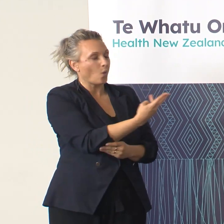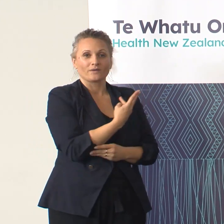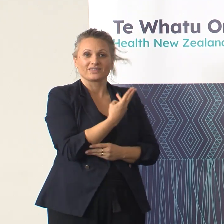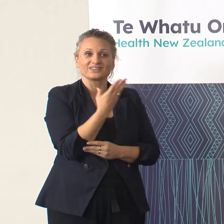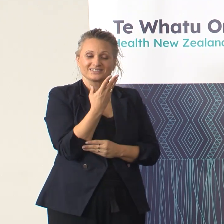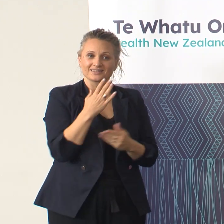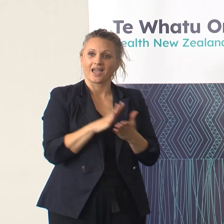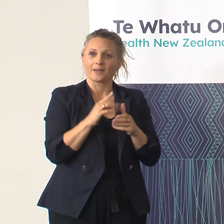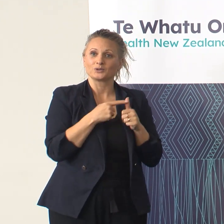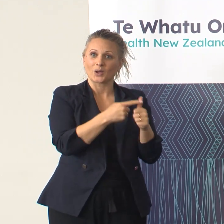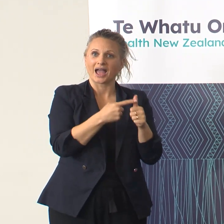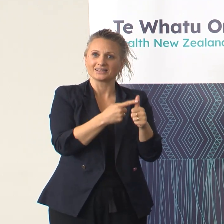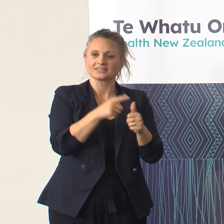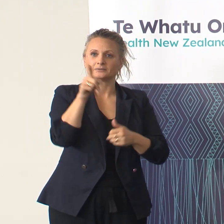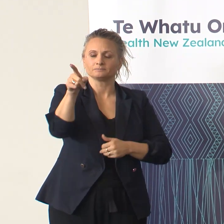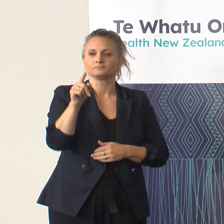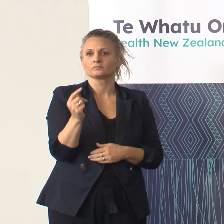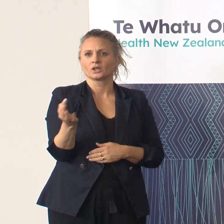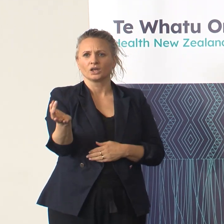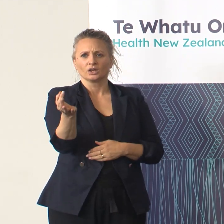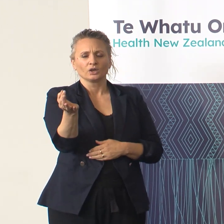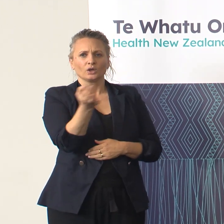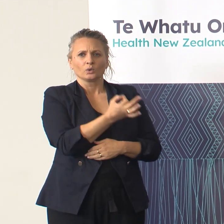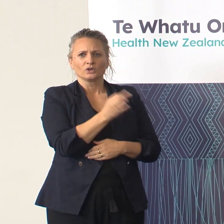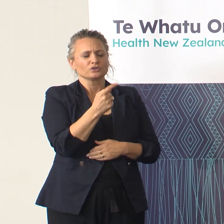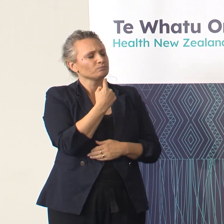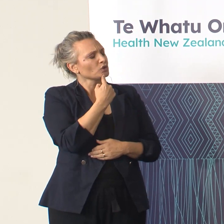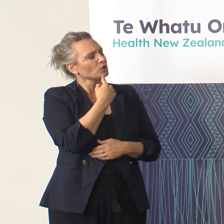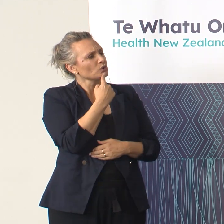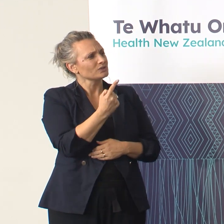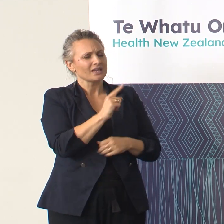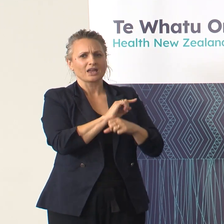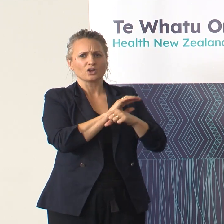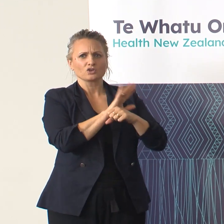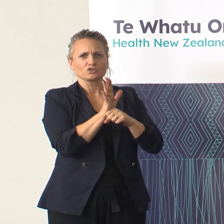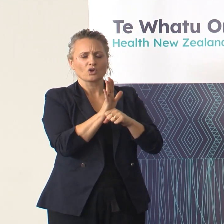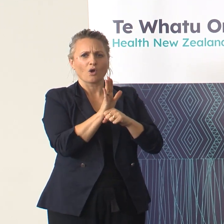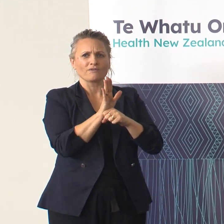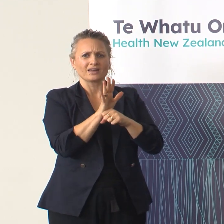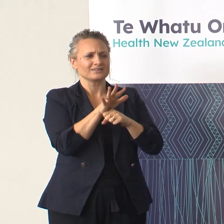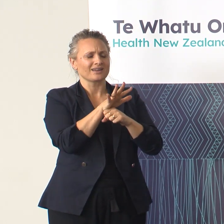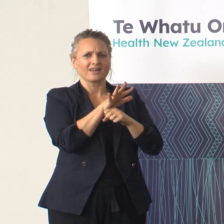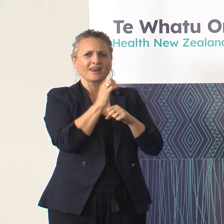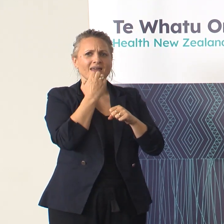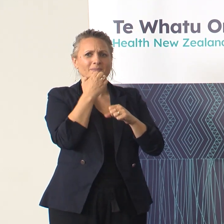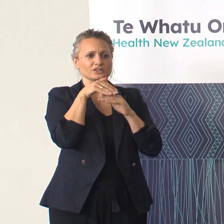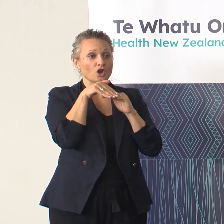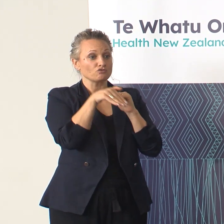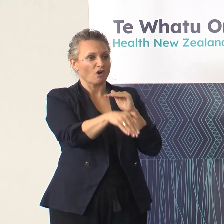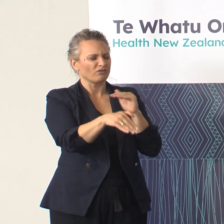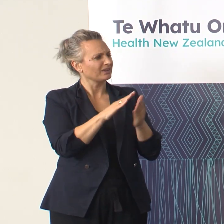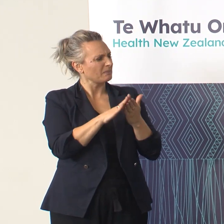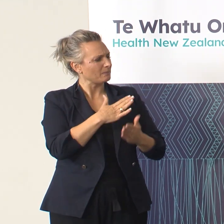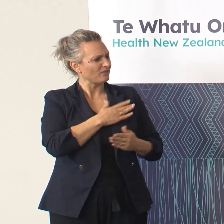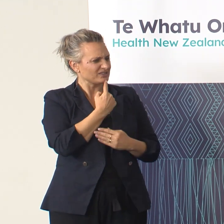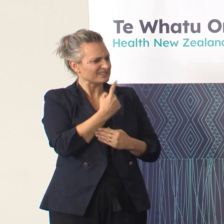take questions. As you said there, Andrew, we've seen cases dropping out for a number of weeks. So it's really safe to say that we're well over